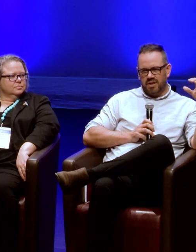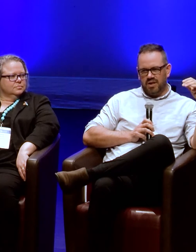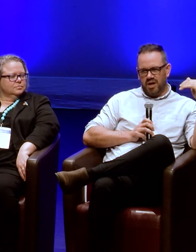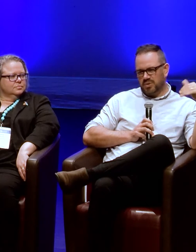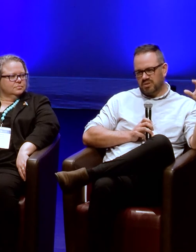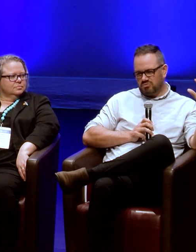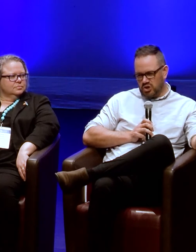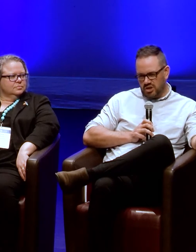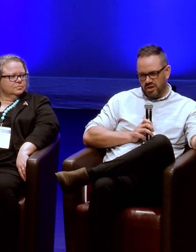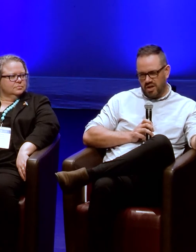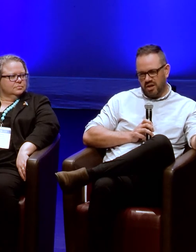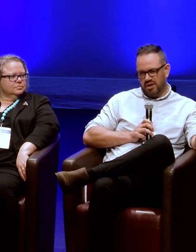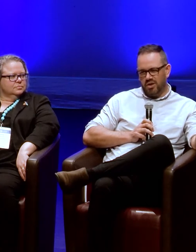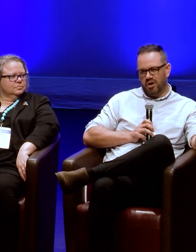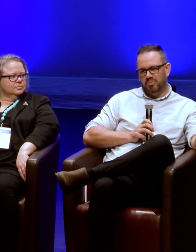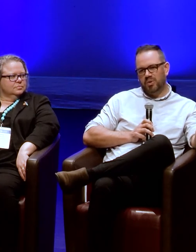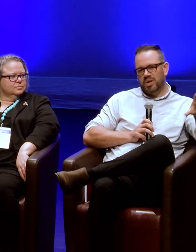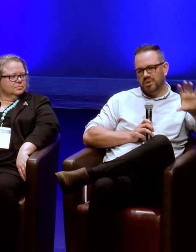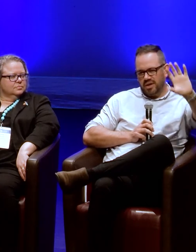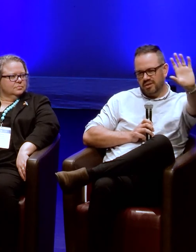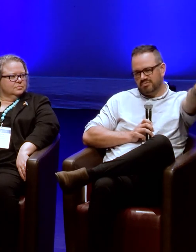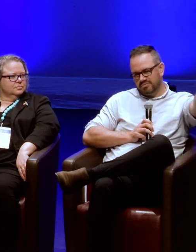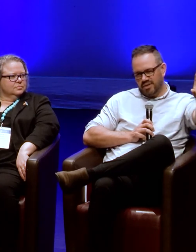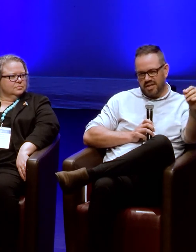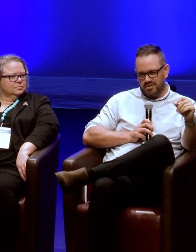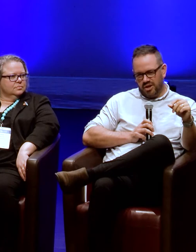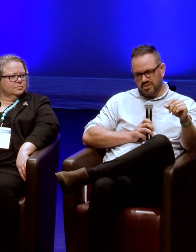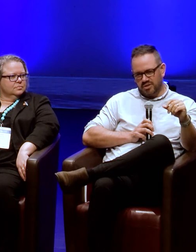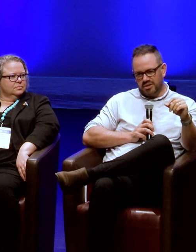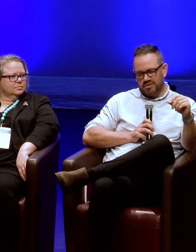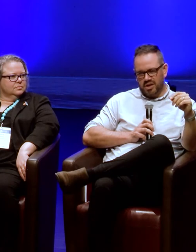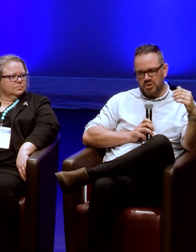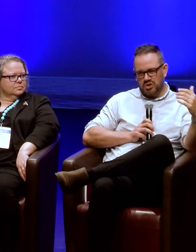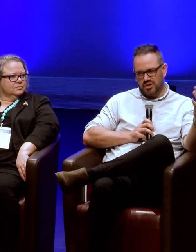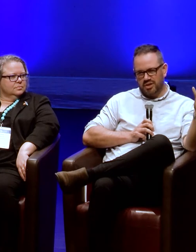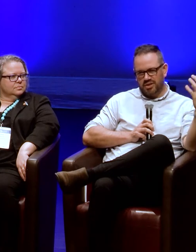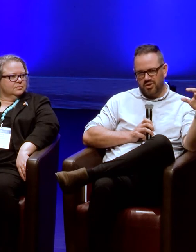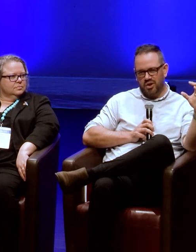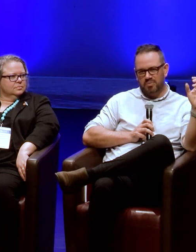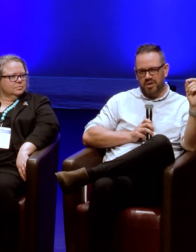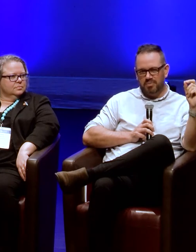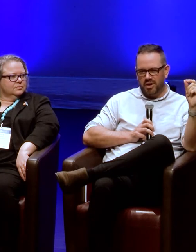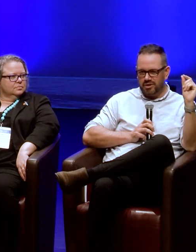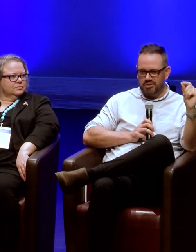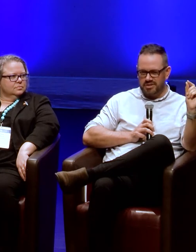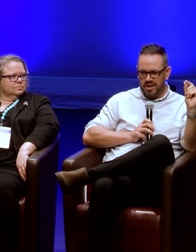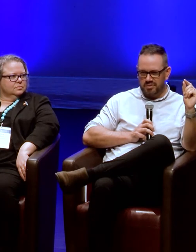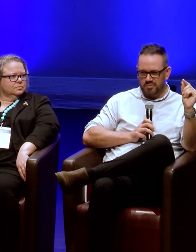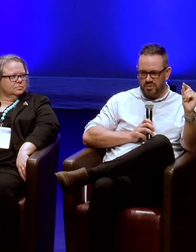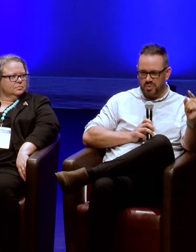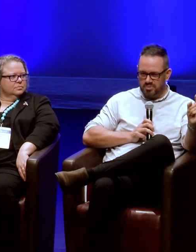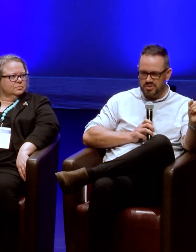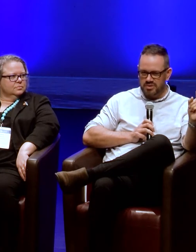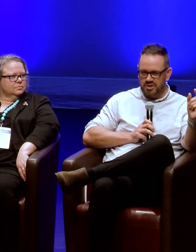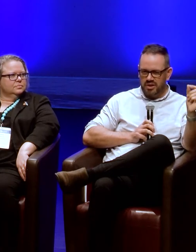I wasn't sharing that in the hope that we would get a thousand likes on it. I was sharing it in the hope that it might resonate